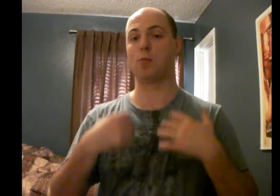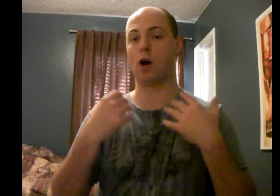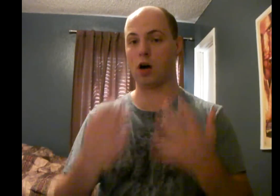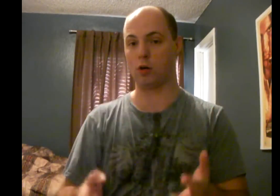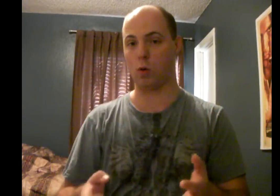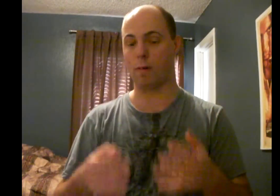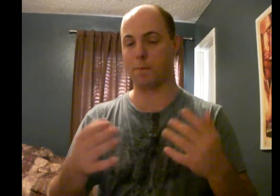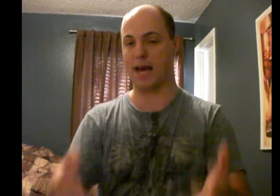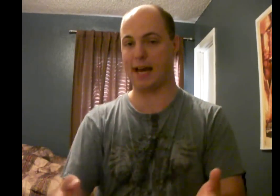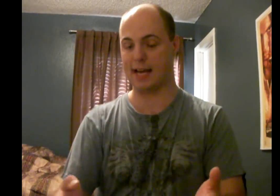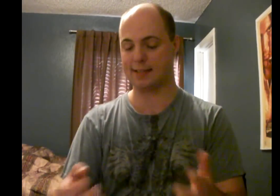much more hardcore and badass.